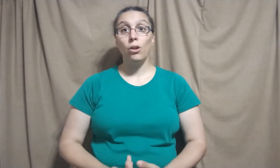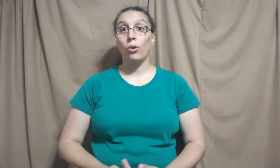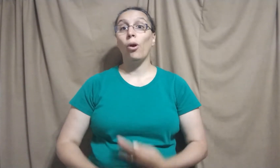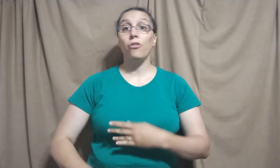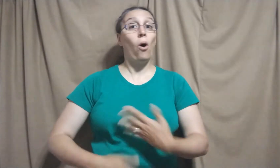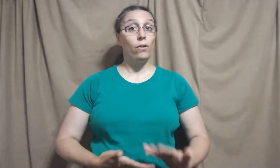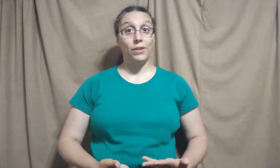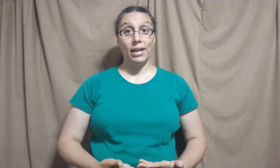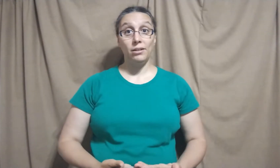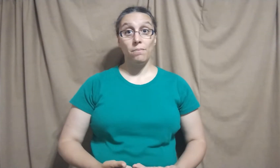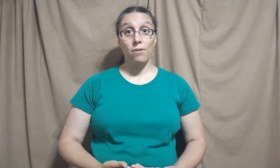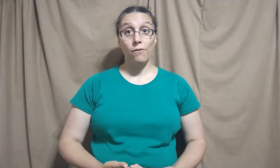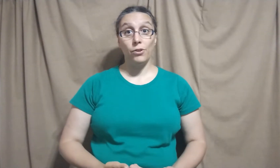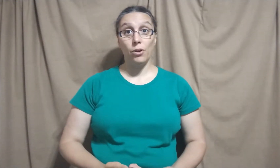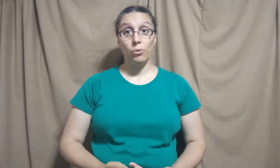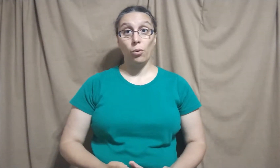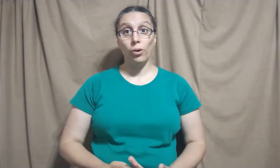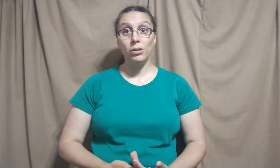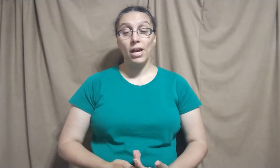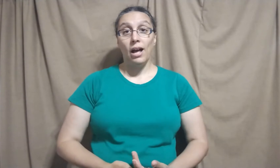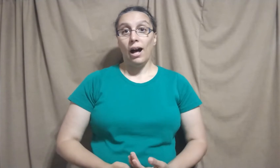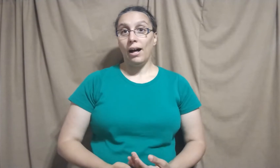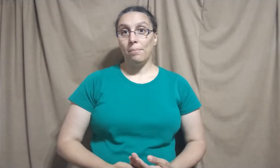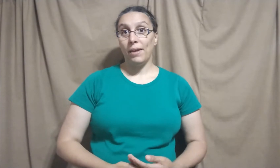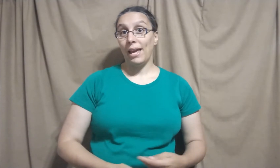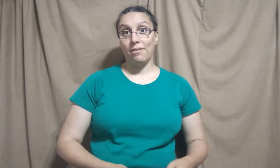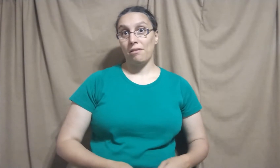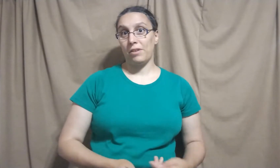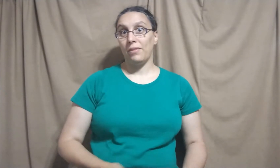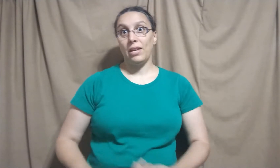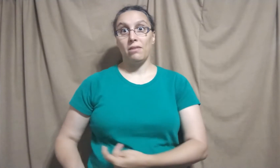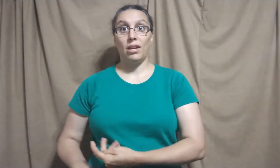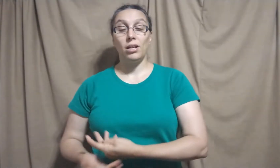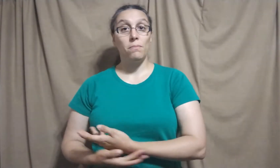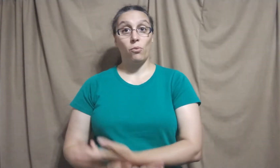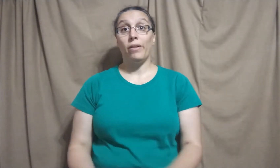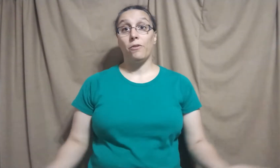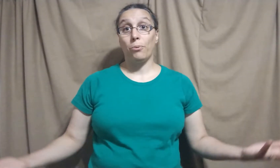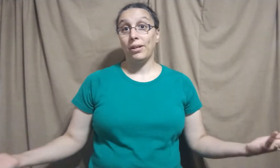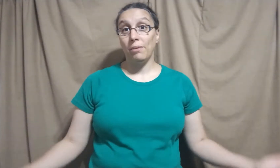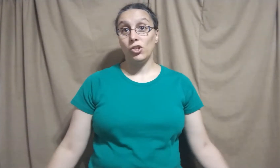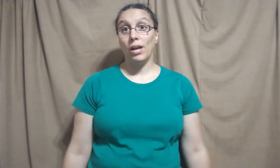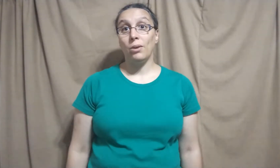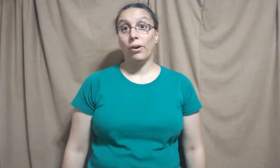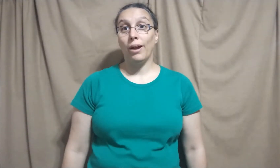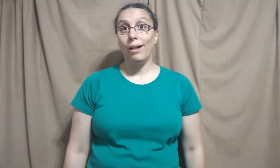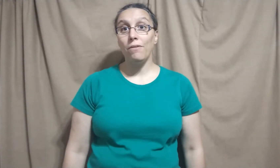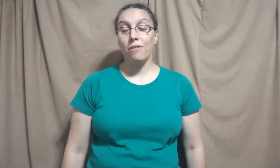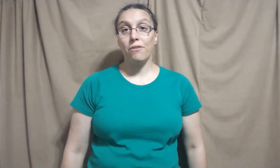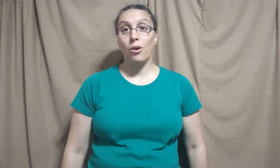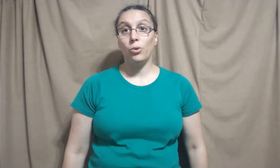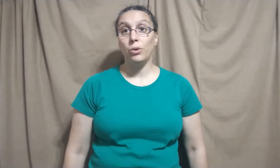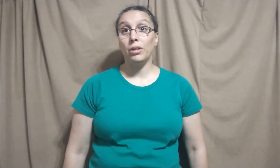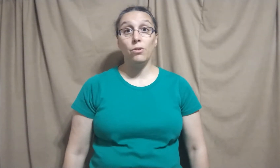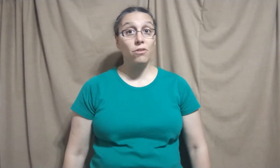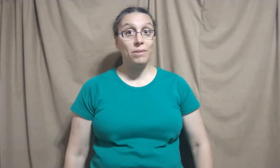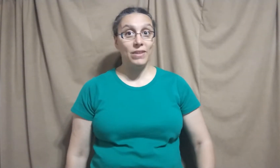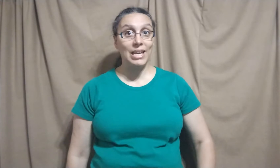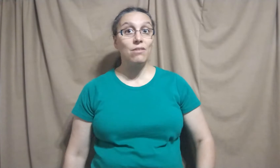across all of the kingdoms of the known world. They exist in the East Kingdom as well as pretty much anywhere else. So you can use them in the East,